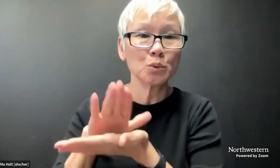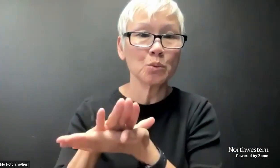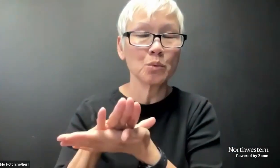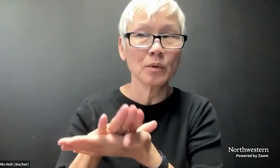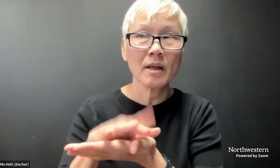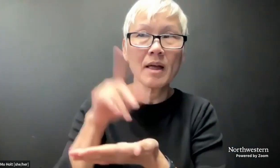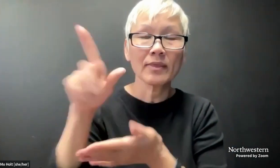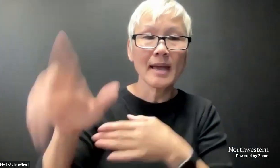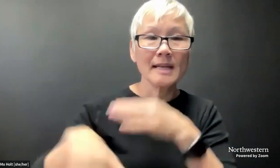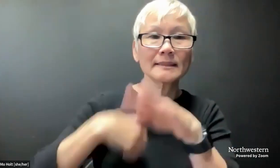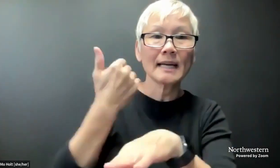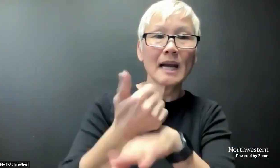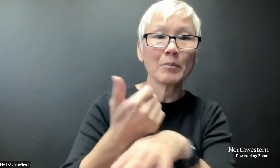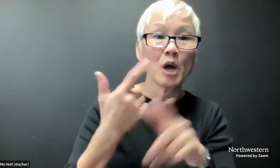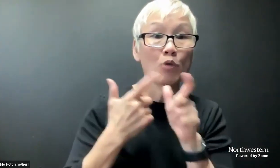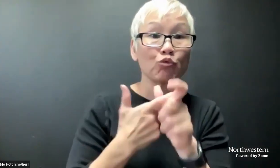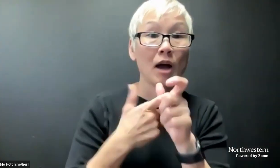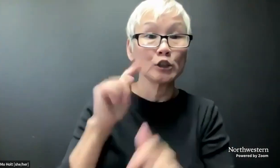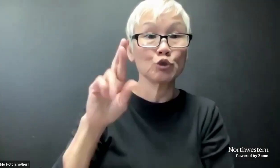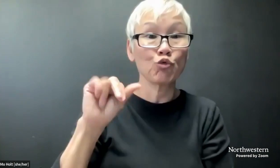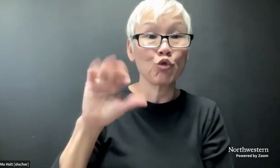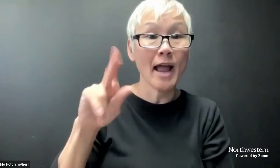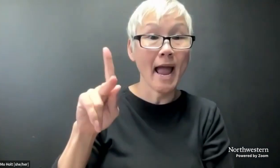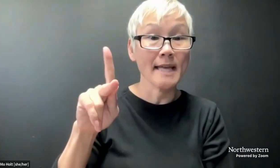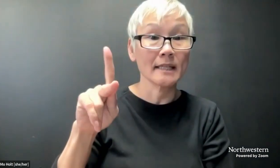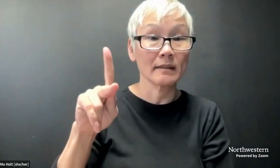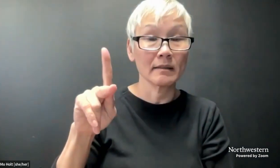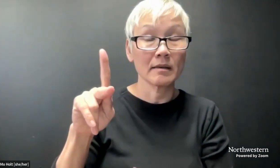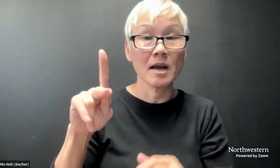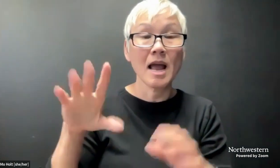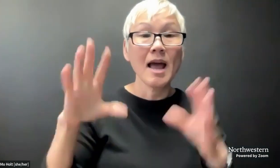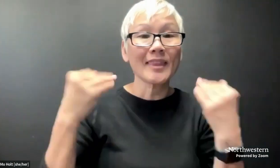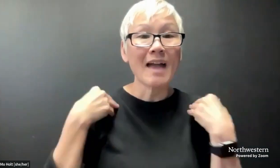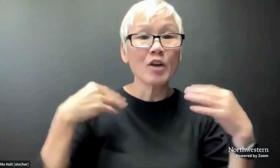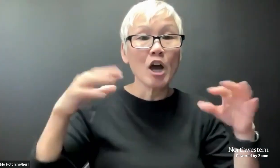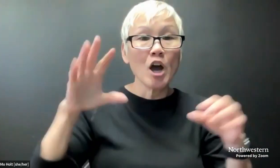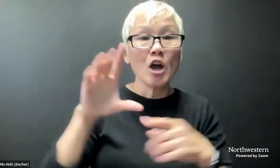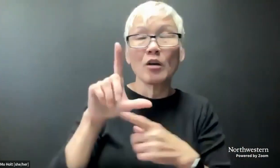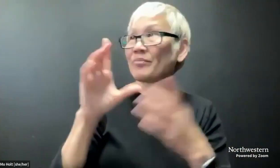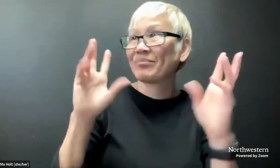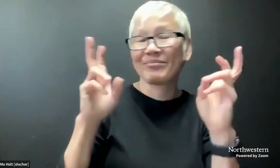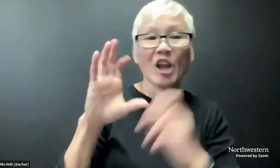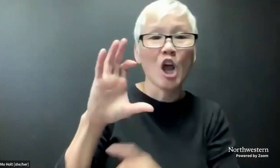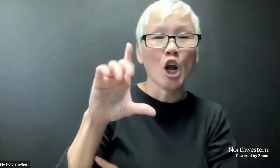about a deafblind school, and they set up a running track,